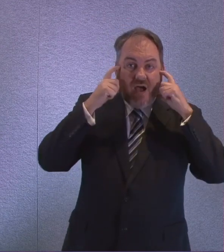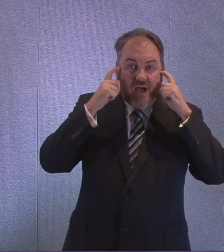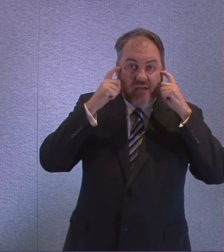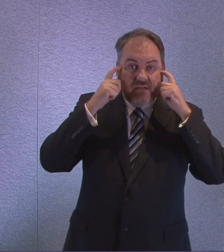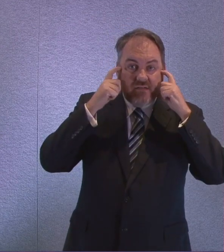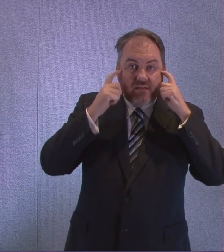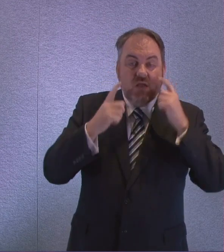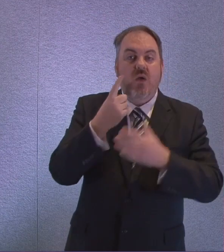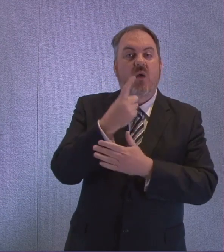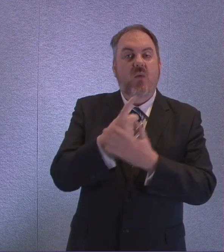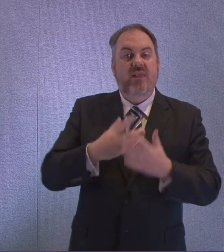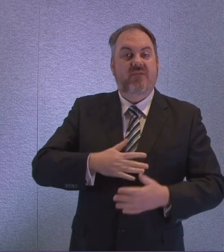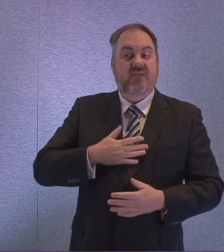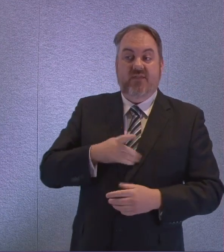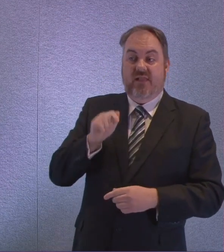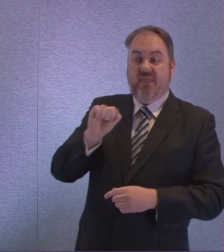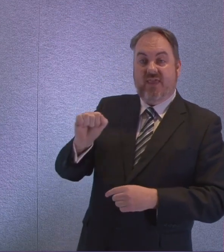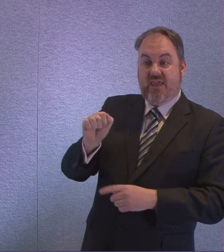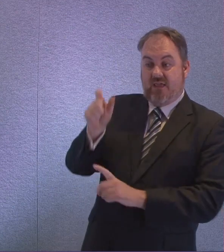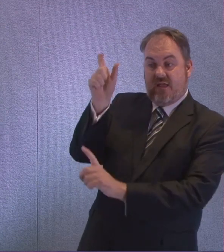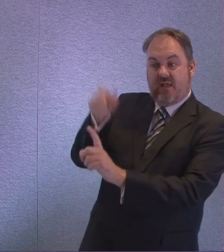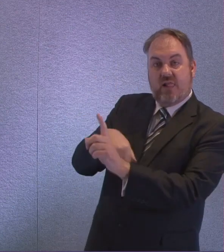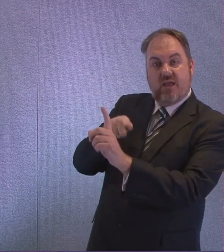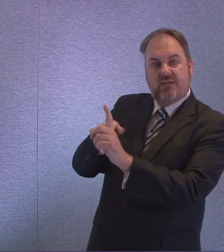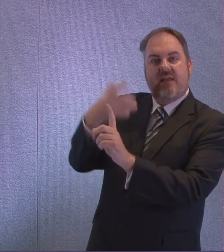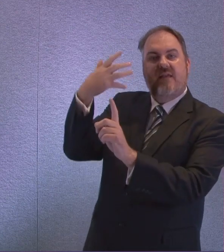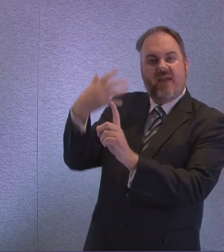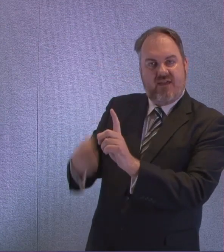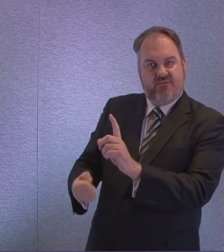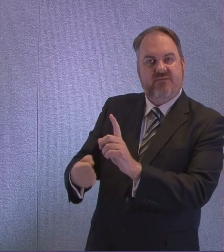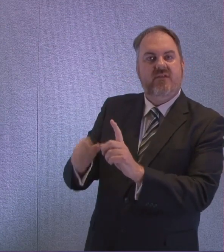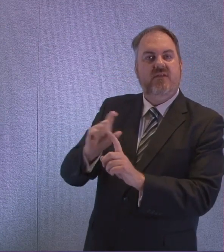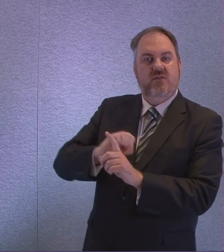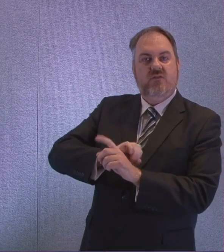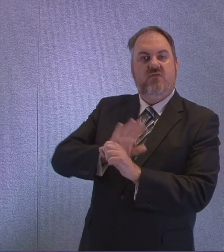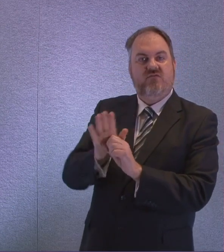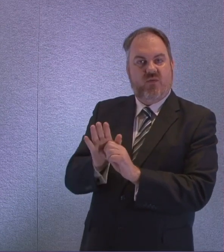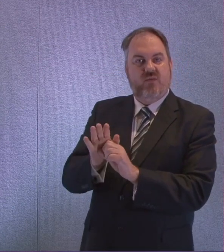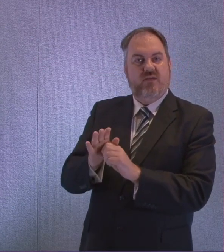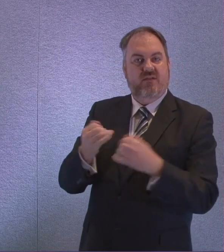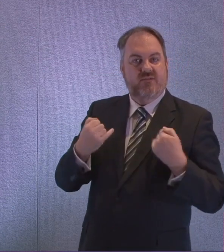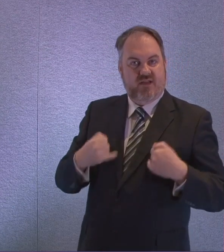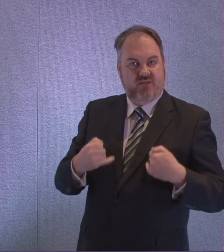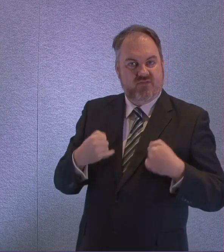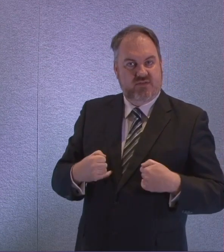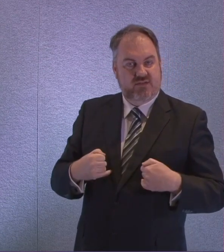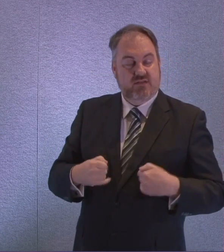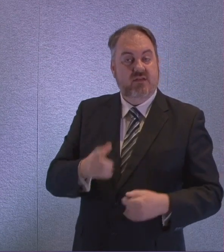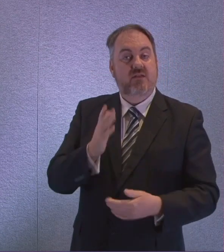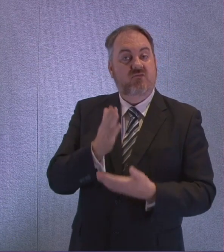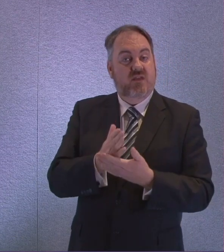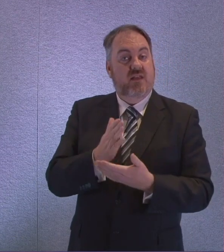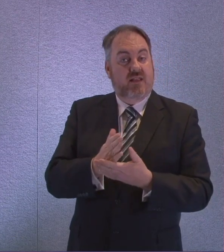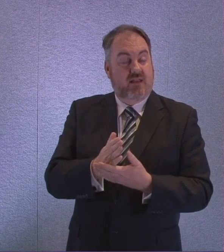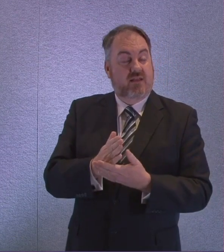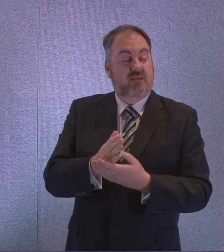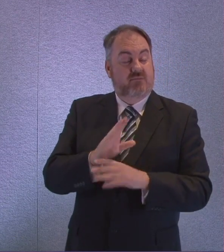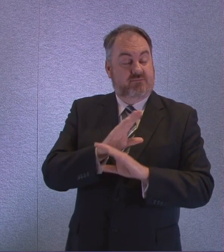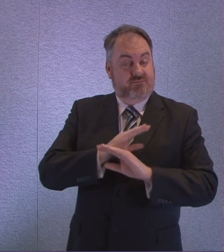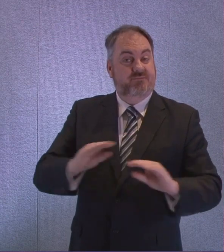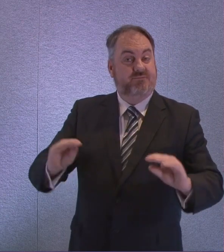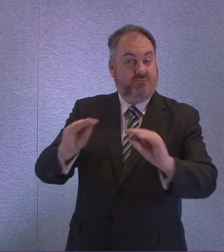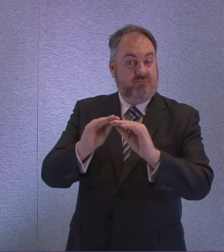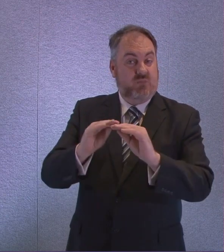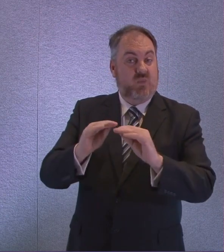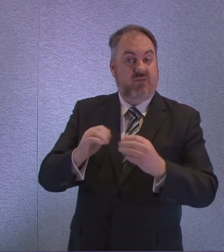wasn't confirmed or suspected with the virus, unless they risk assess that they should. What we've done in the joint statement that I referred to earlier, which